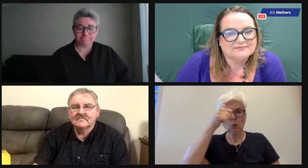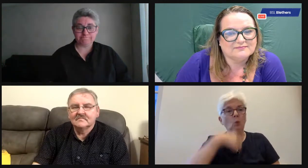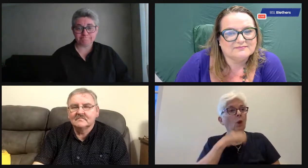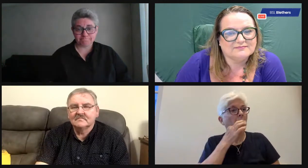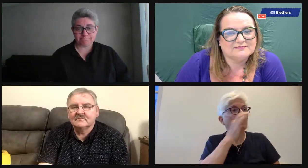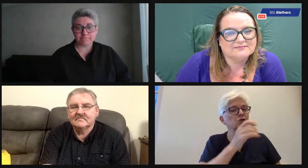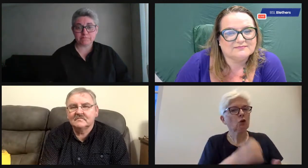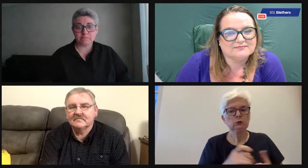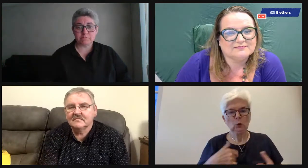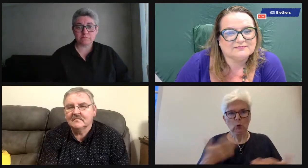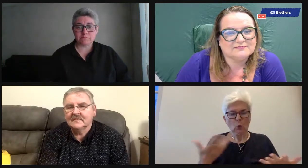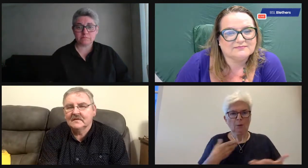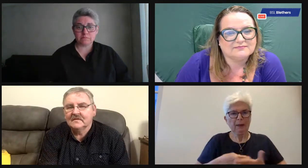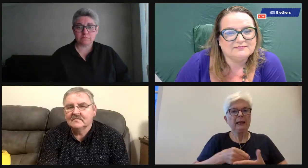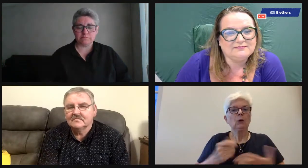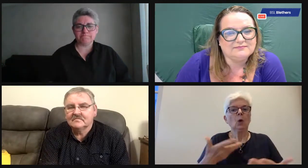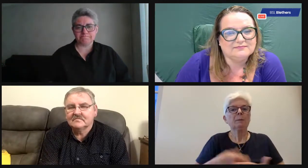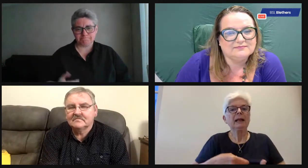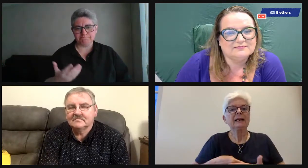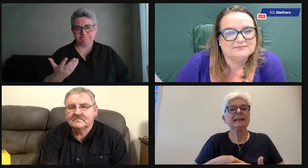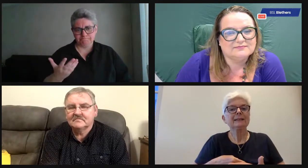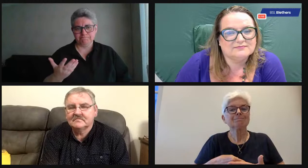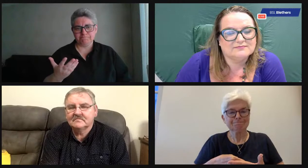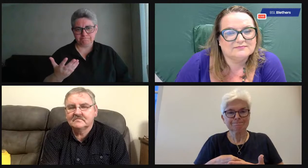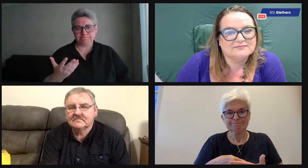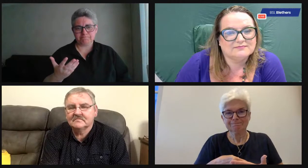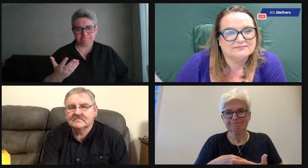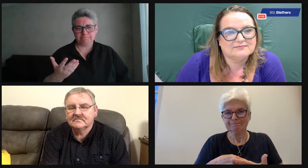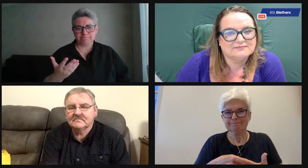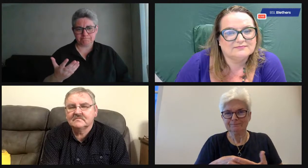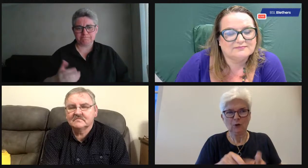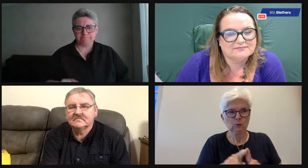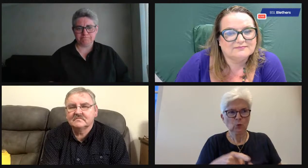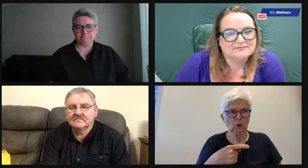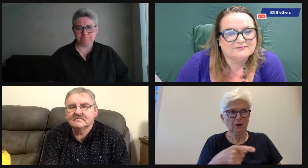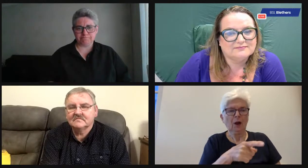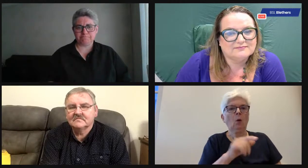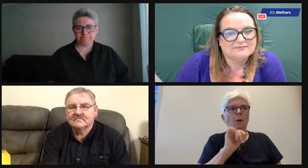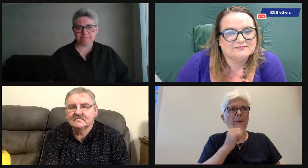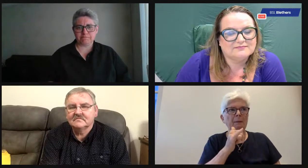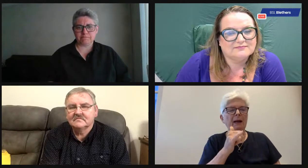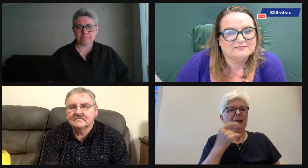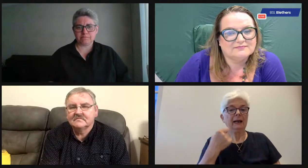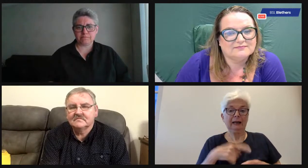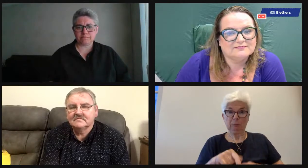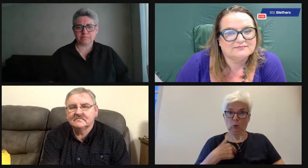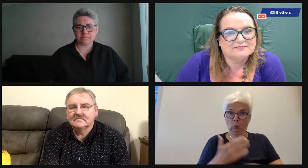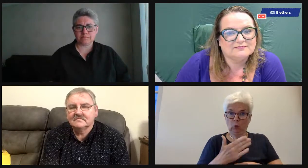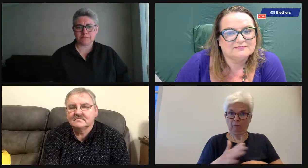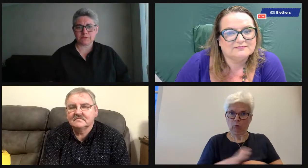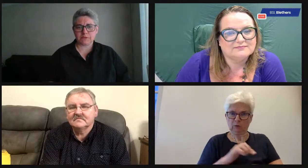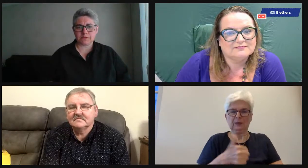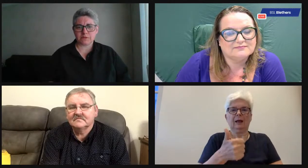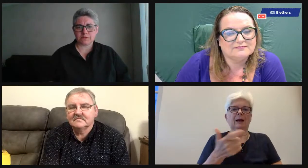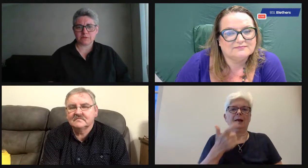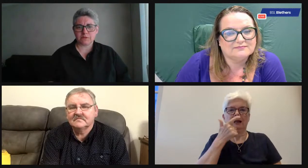I've wanted to get involved with a charity. so how will I get interpreters? Because if I'm not being paid, there's no money to pay for the